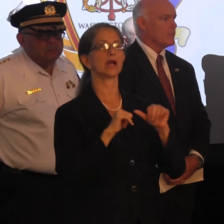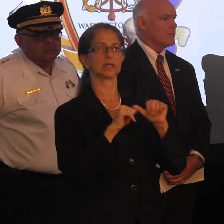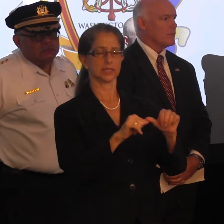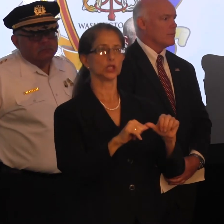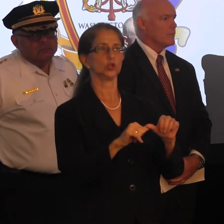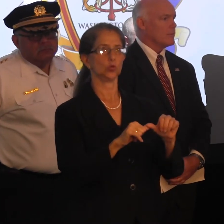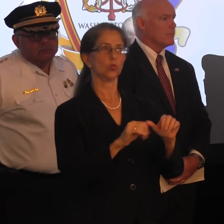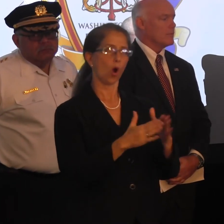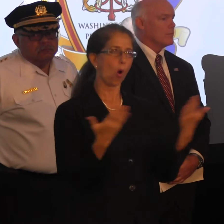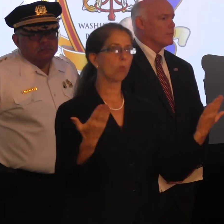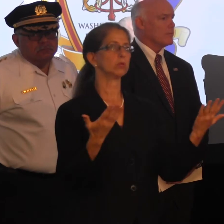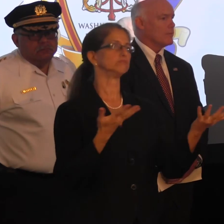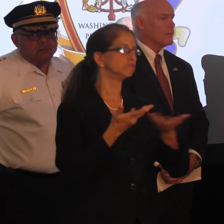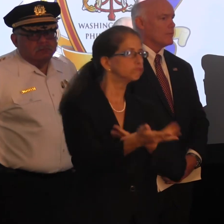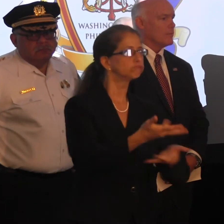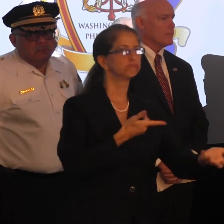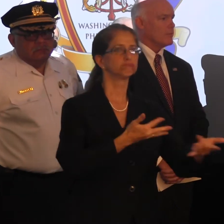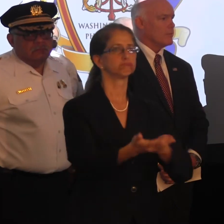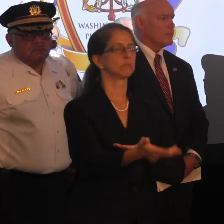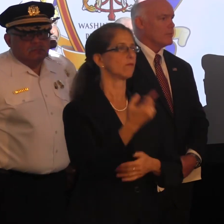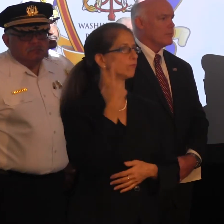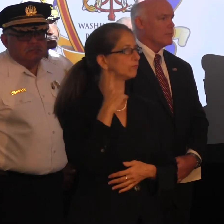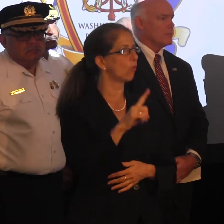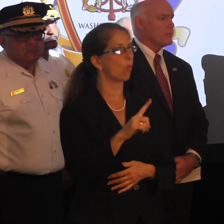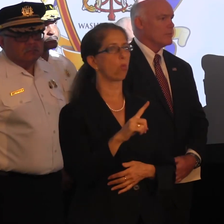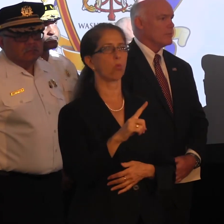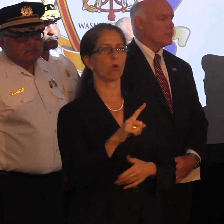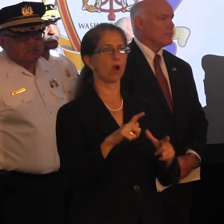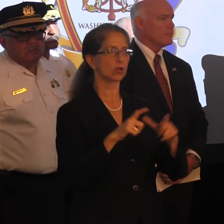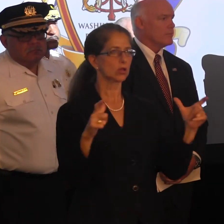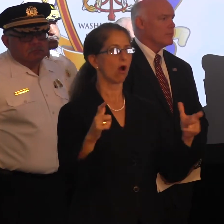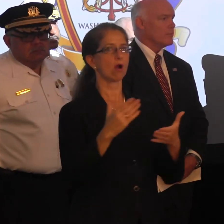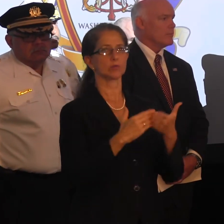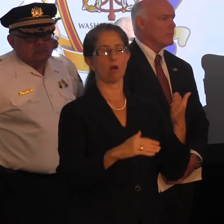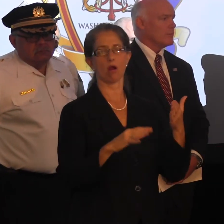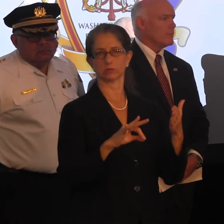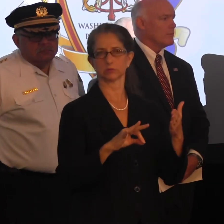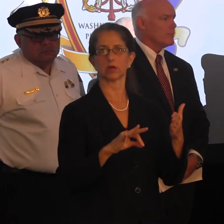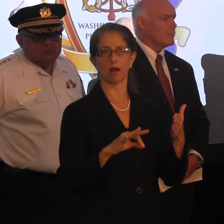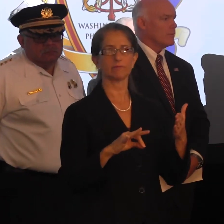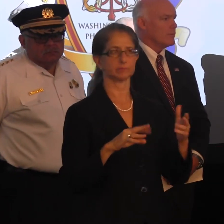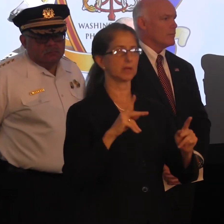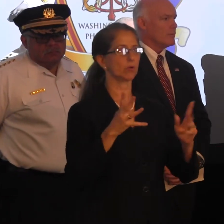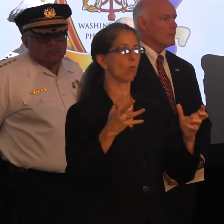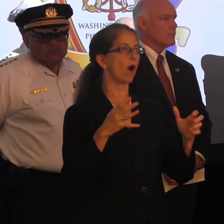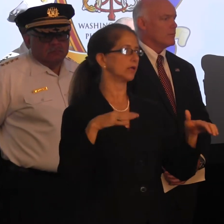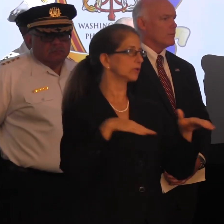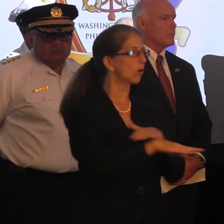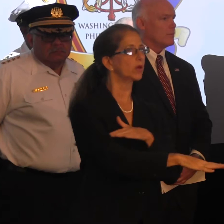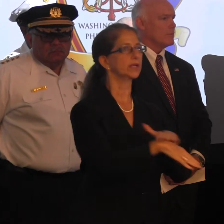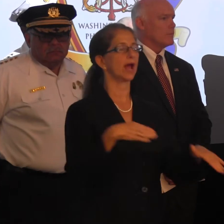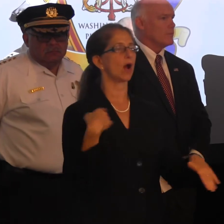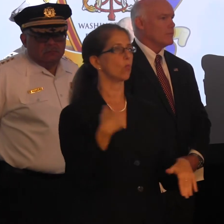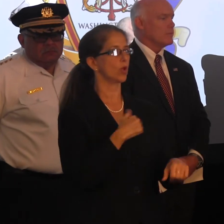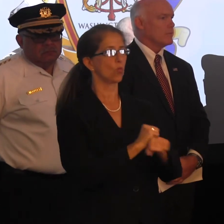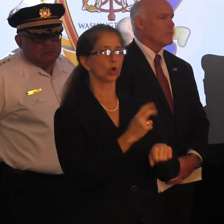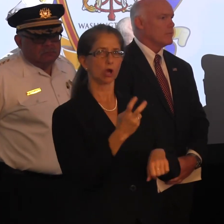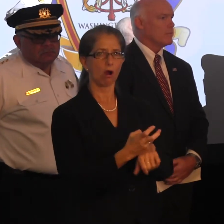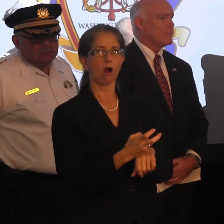be open access for large segments of the public. We've worked hard to